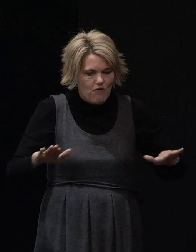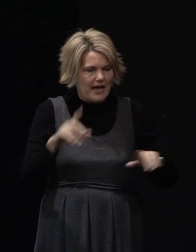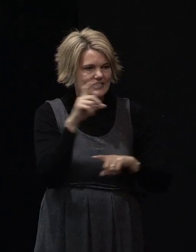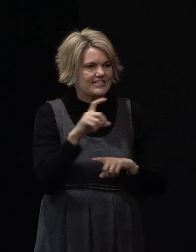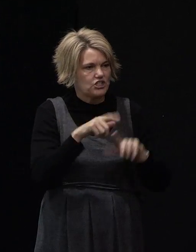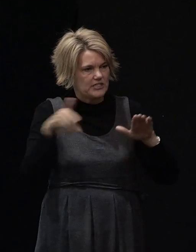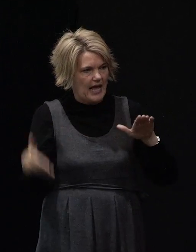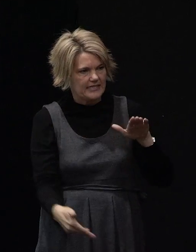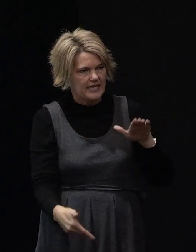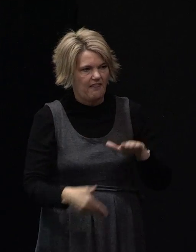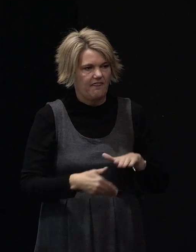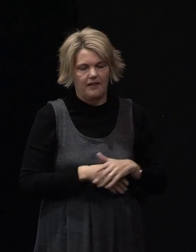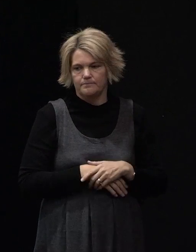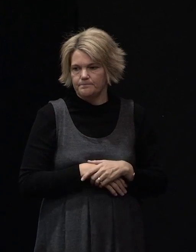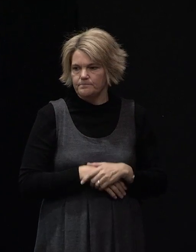which is pretty important.